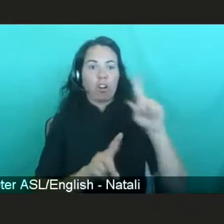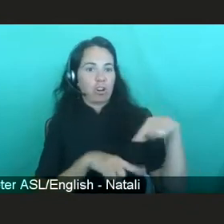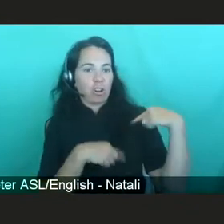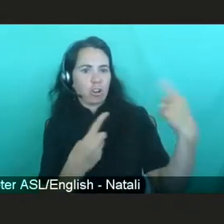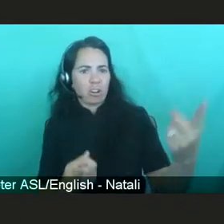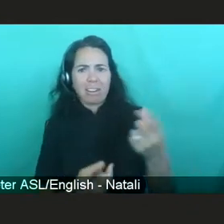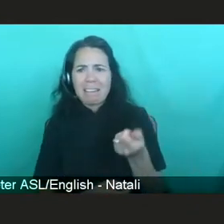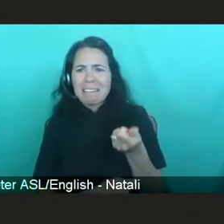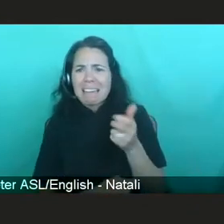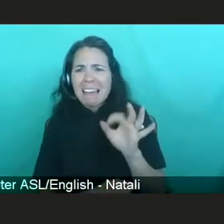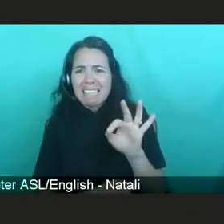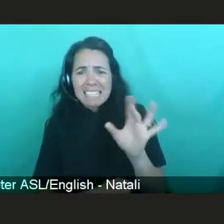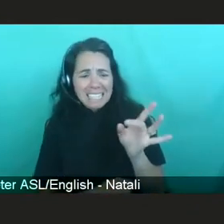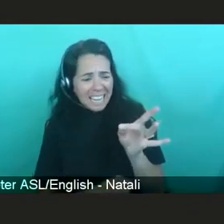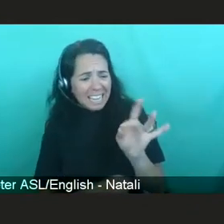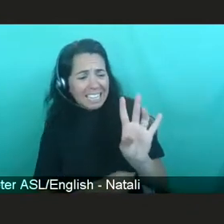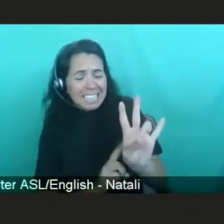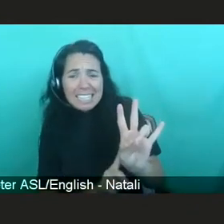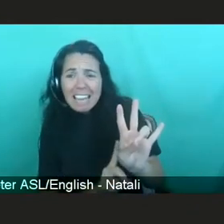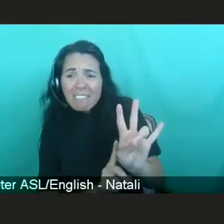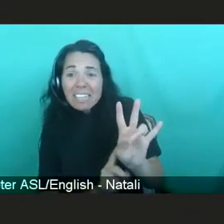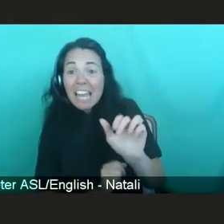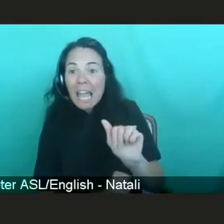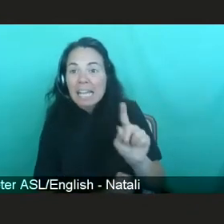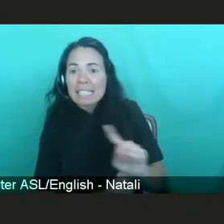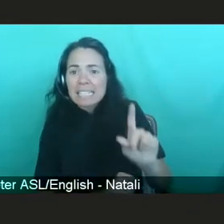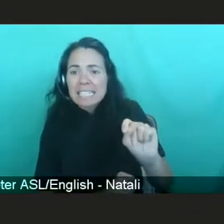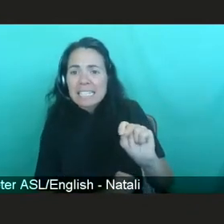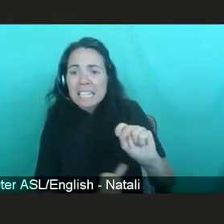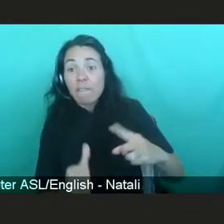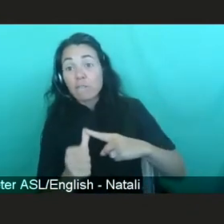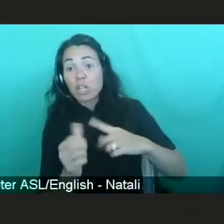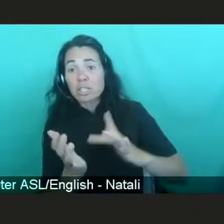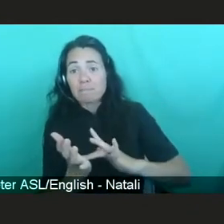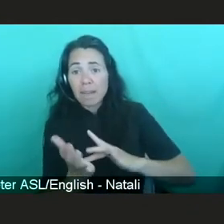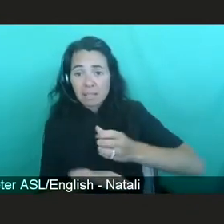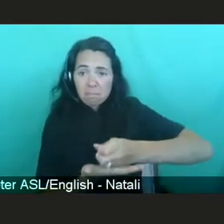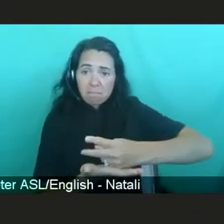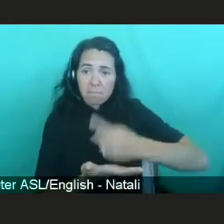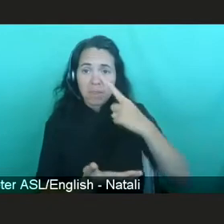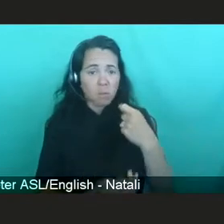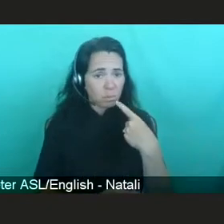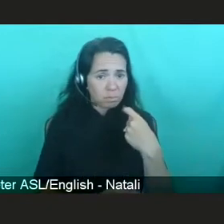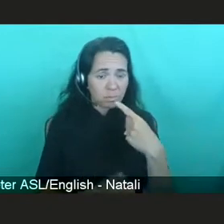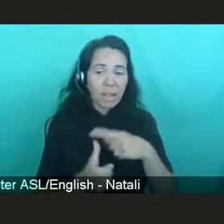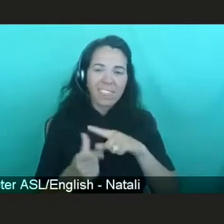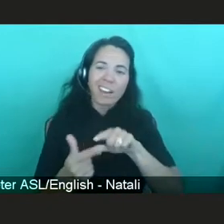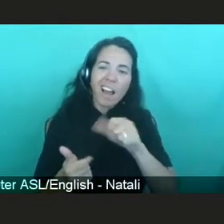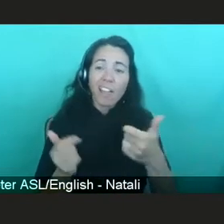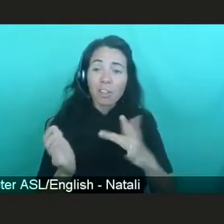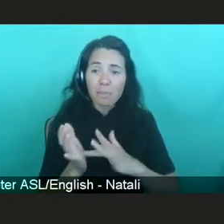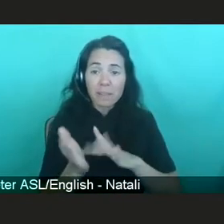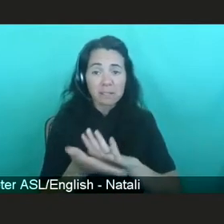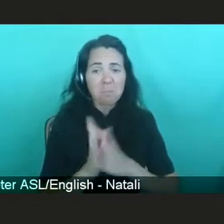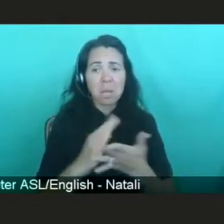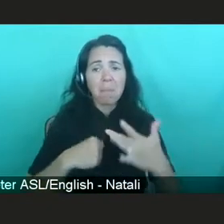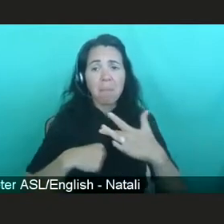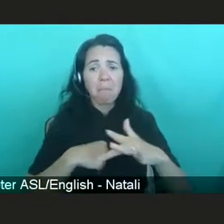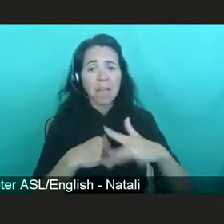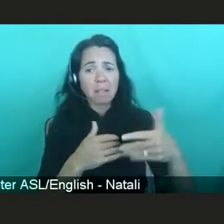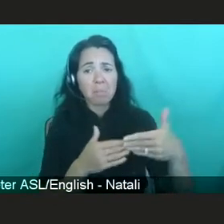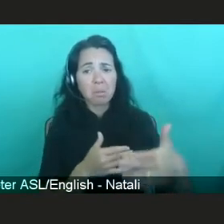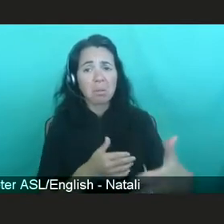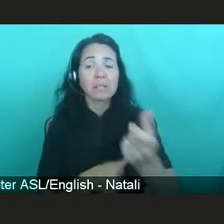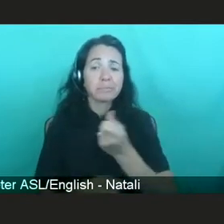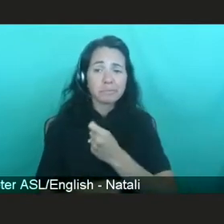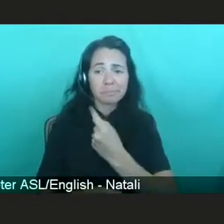AZT was the first medicine that was approved for HIV. And numerous other medications have become available and are now used